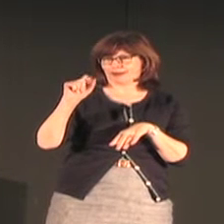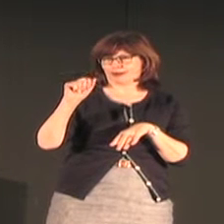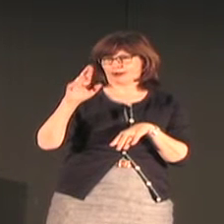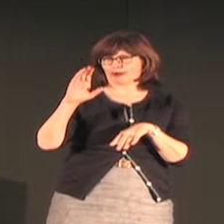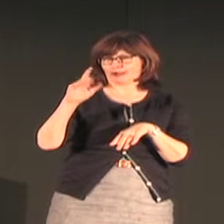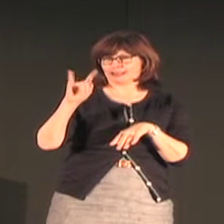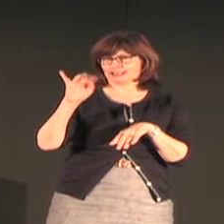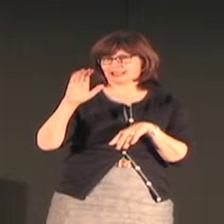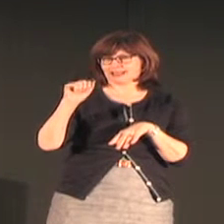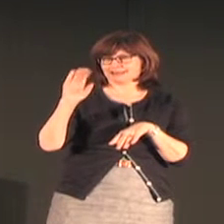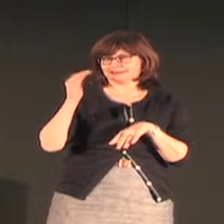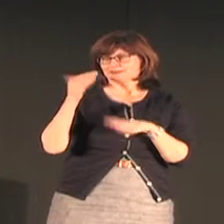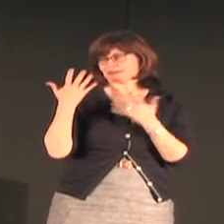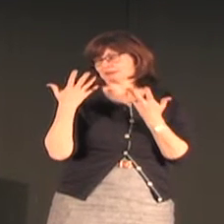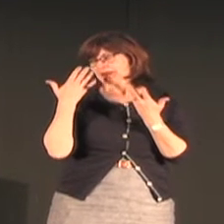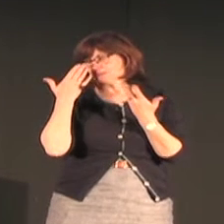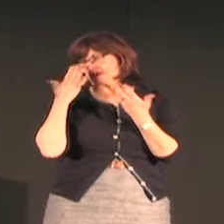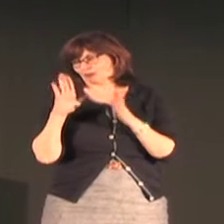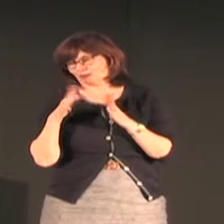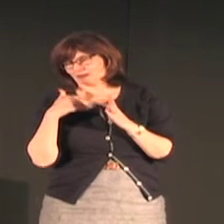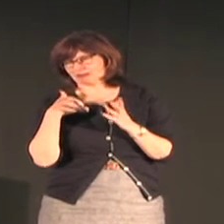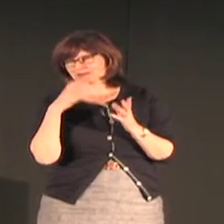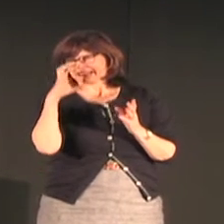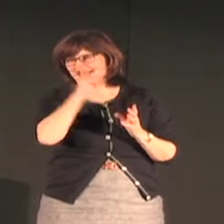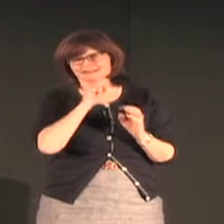I don't think there's a sign language on Antarctica.